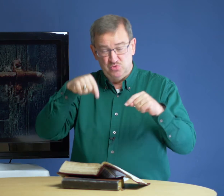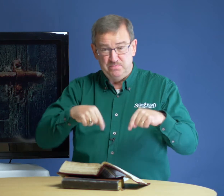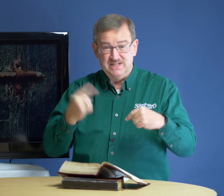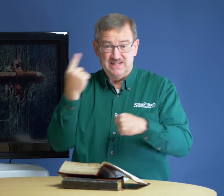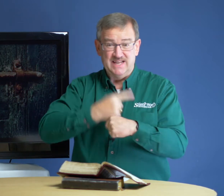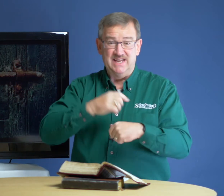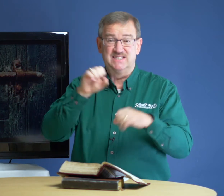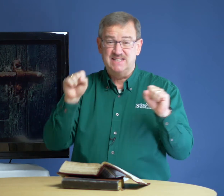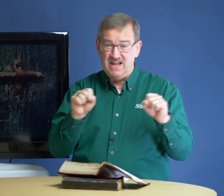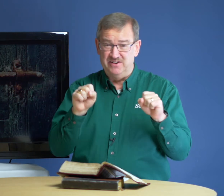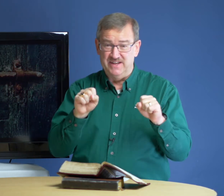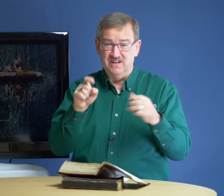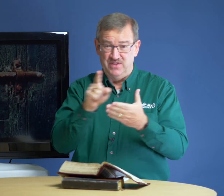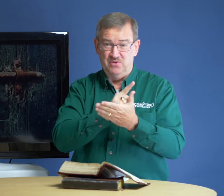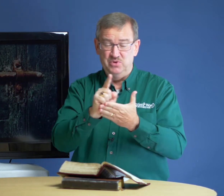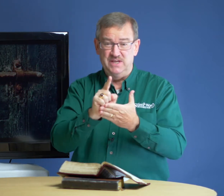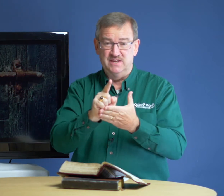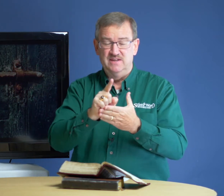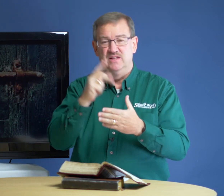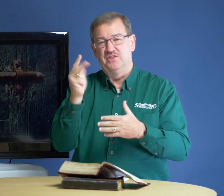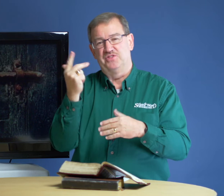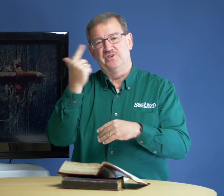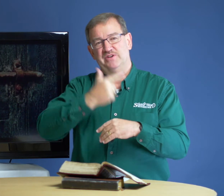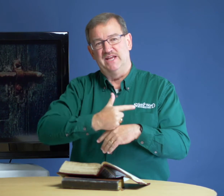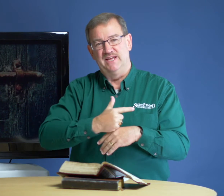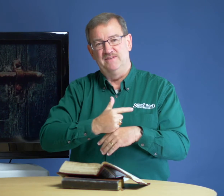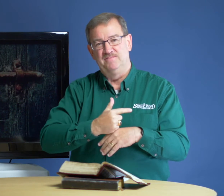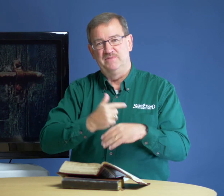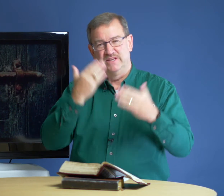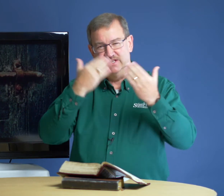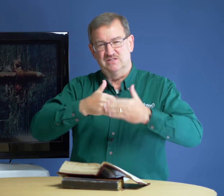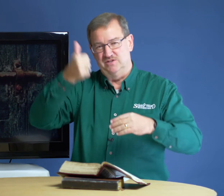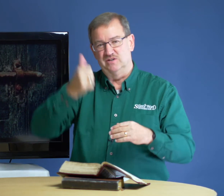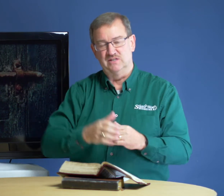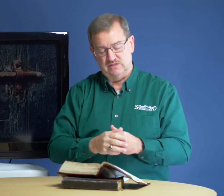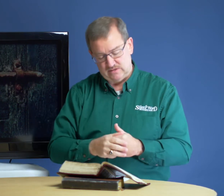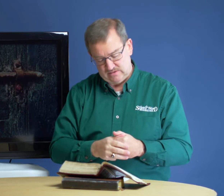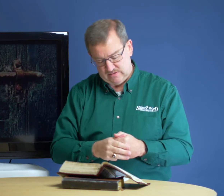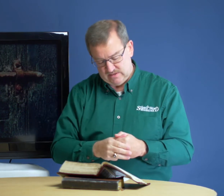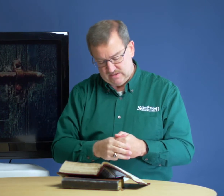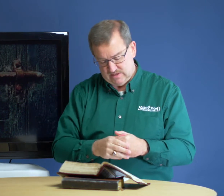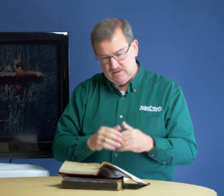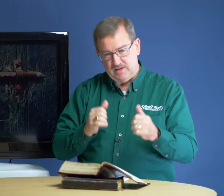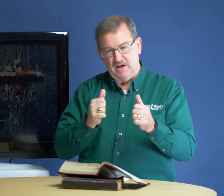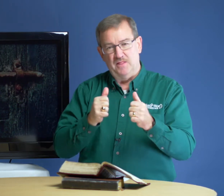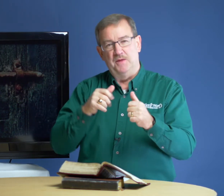would be today, Saturday of that week, the third day, it's the darkest. The